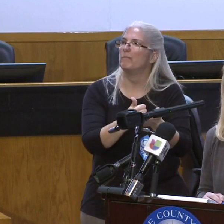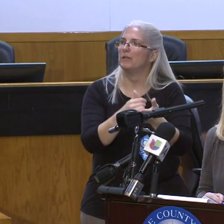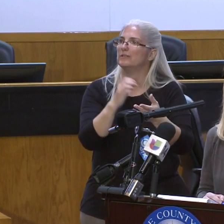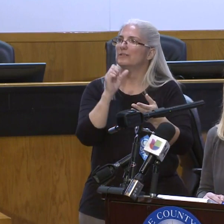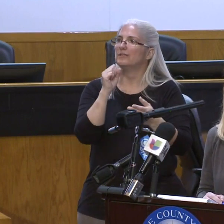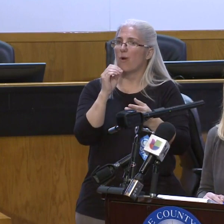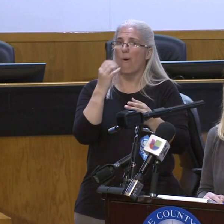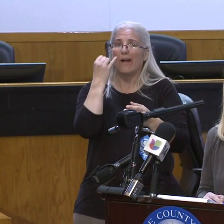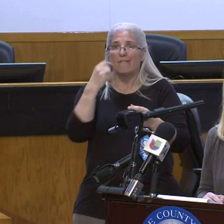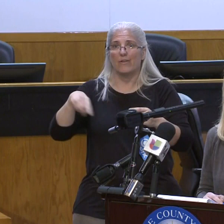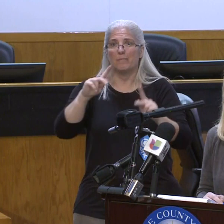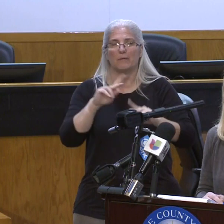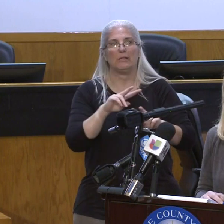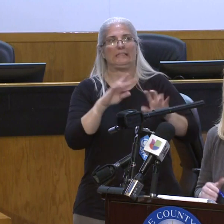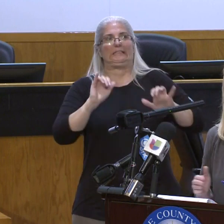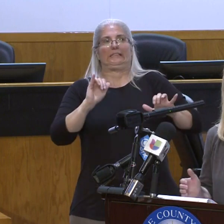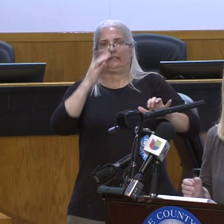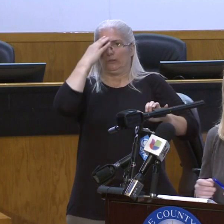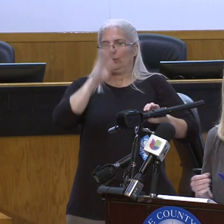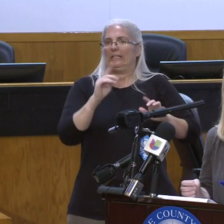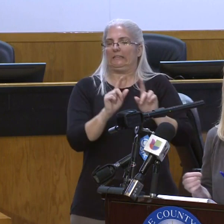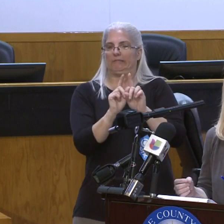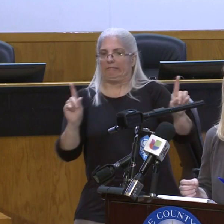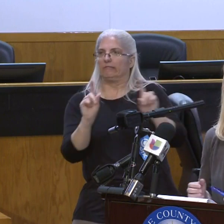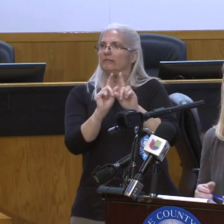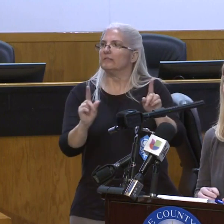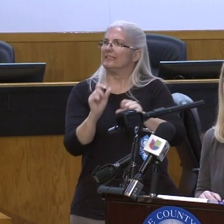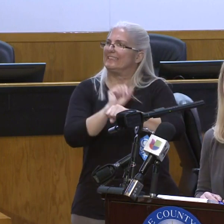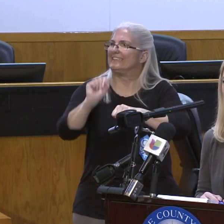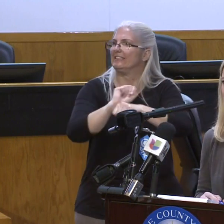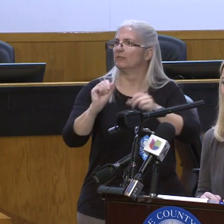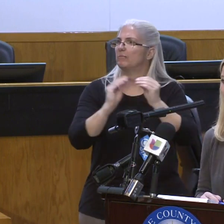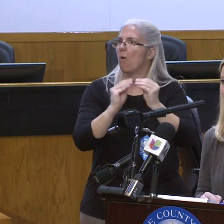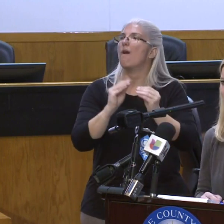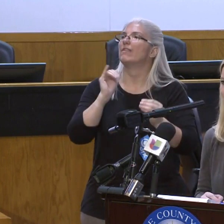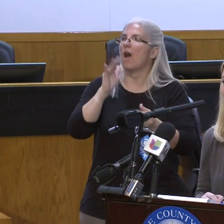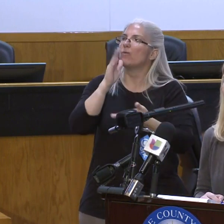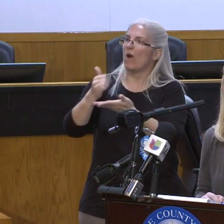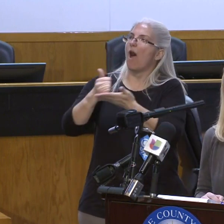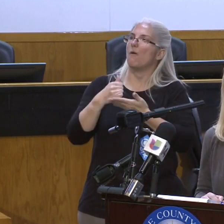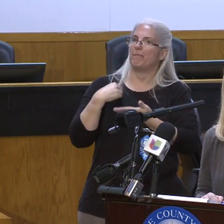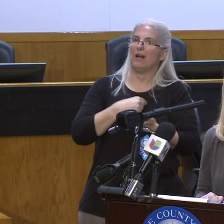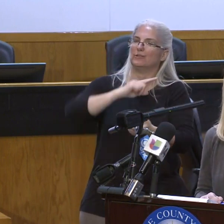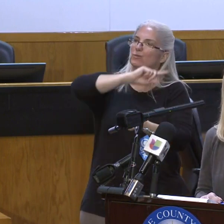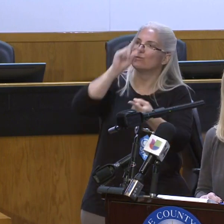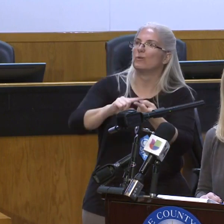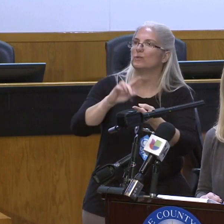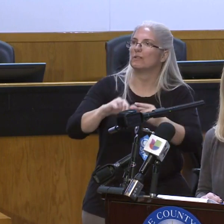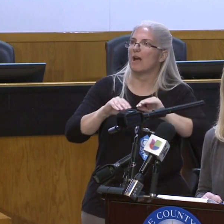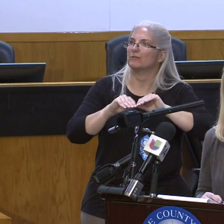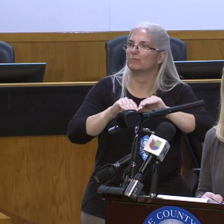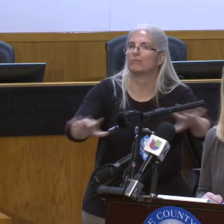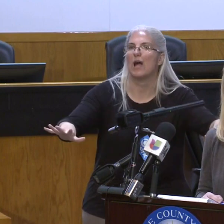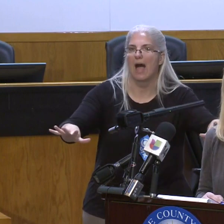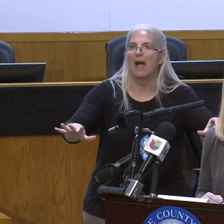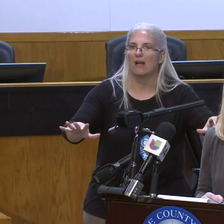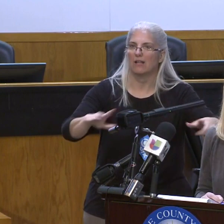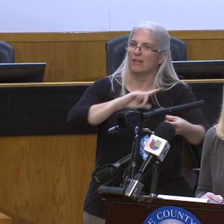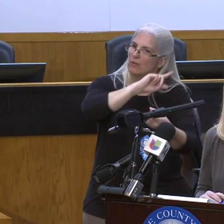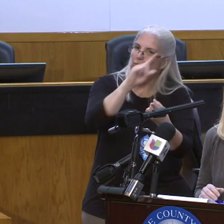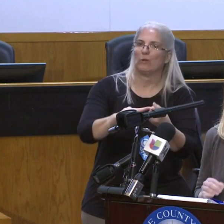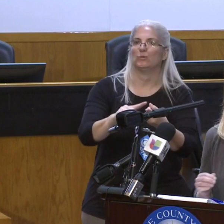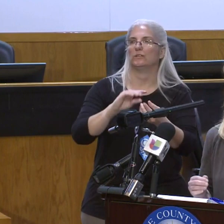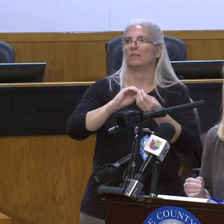we anticipate that our prevalence of illness in our community, as well as our number of hospitalized patients,